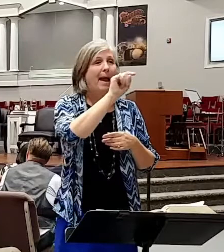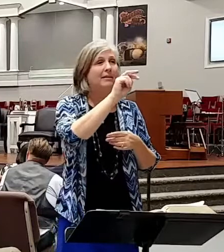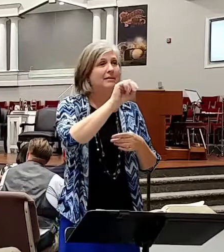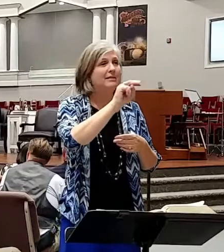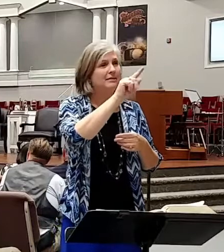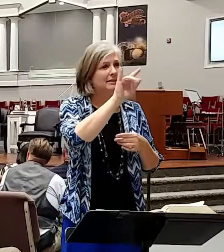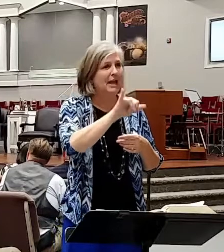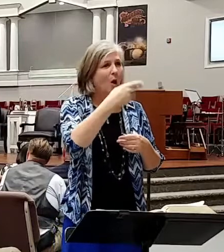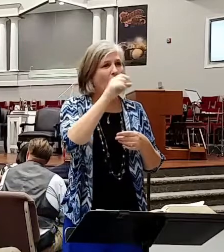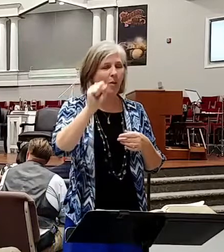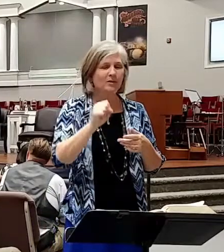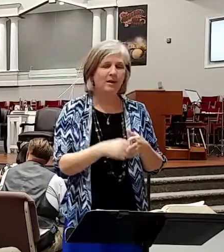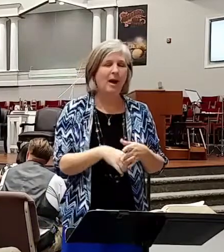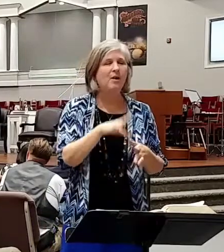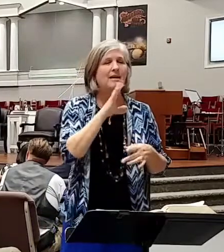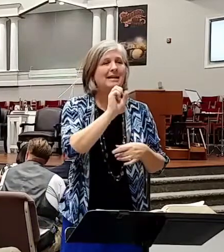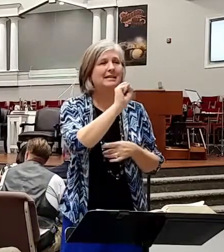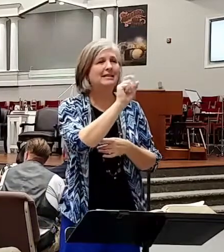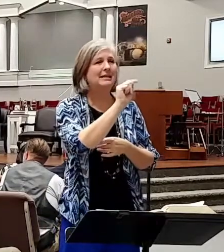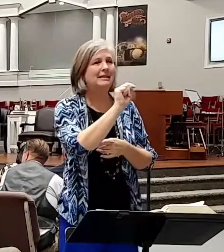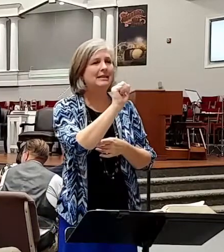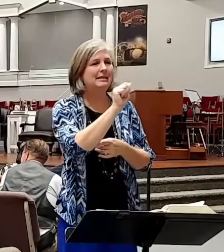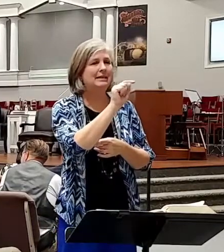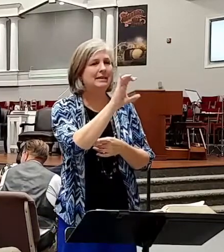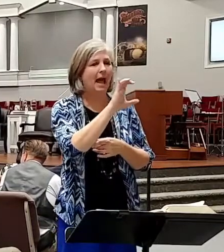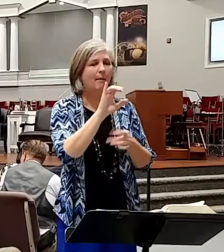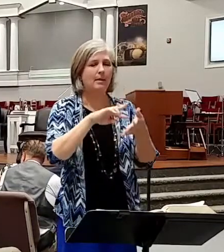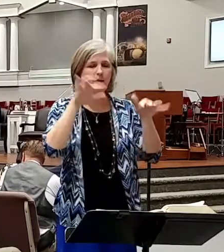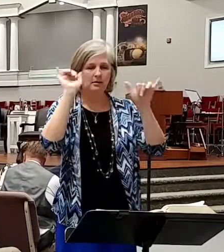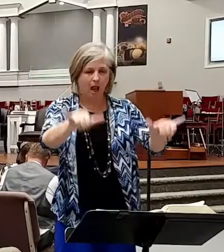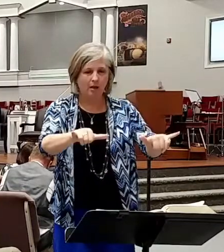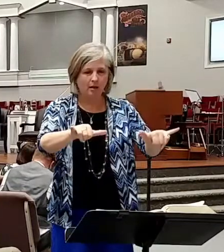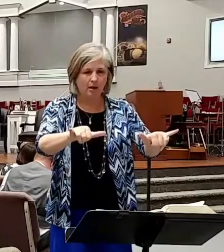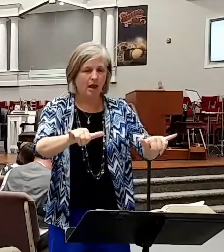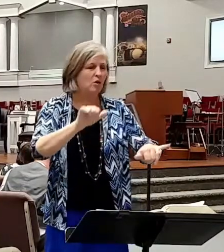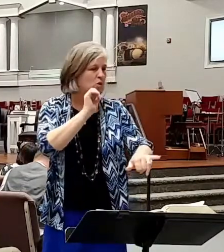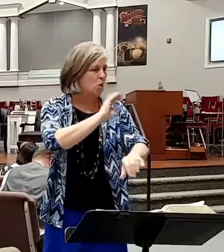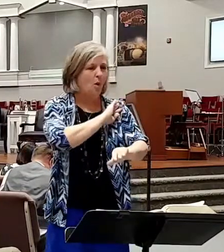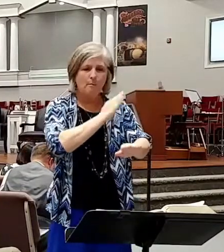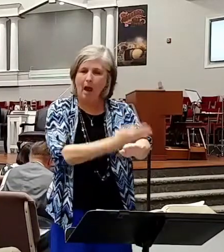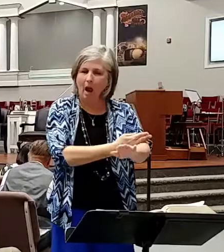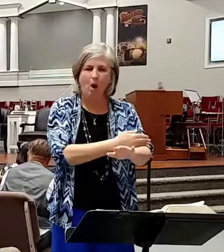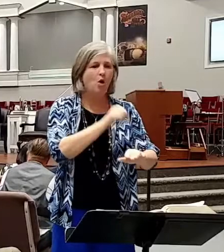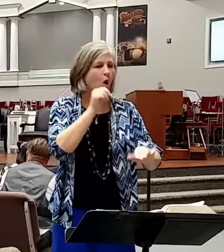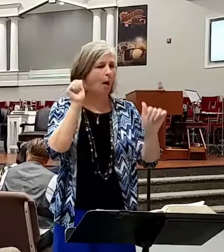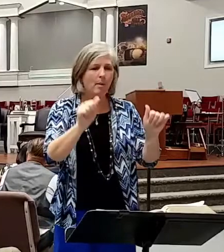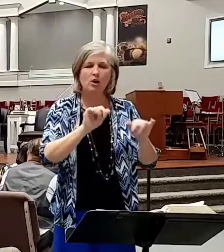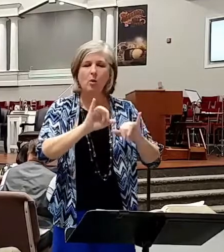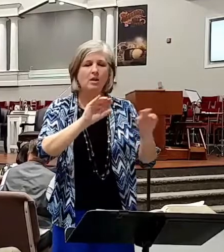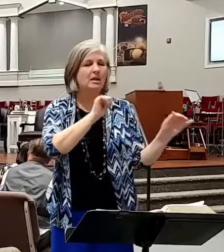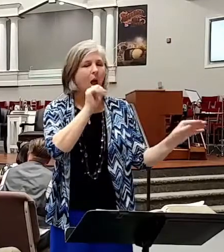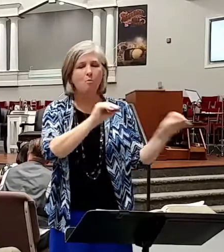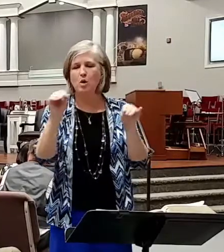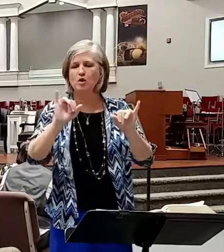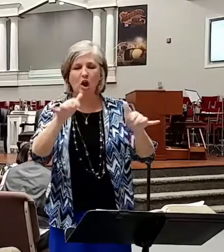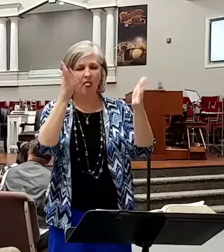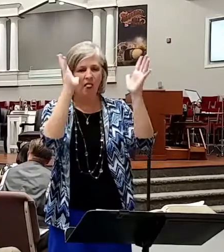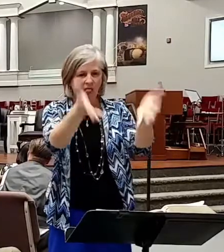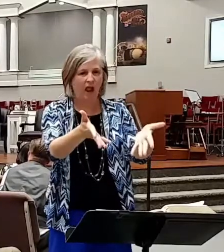move it's just there has no power has no unction has no ability it's just there like some folks walk into